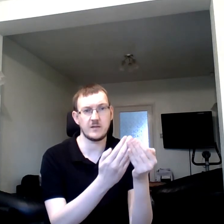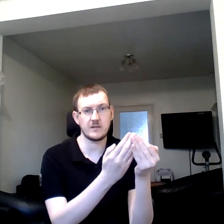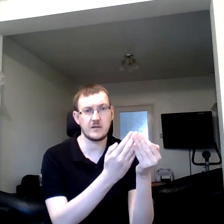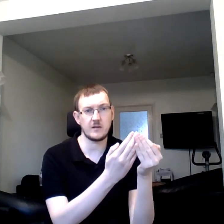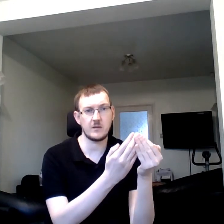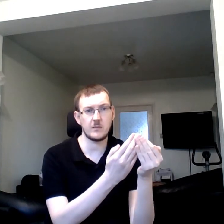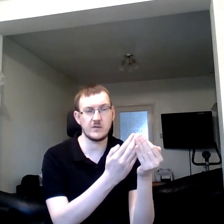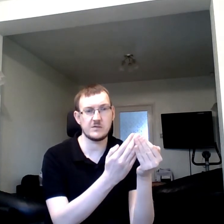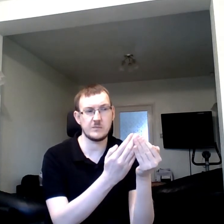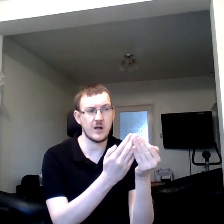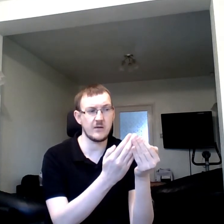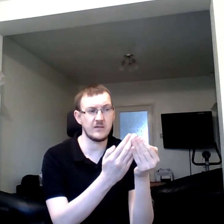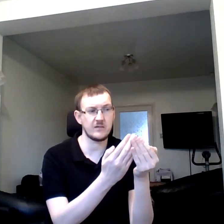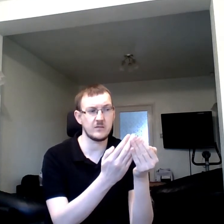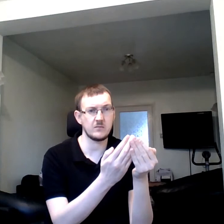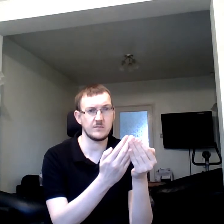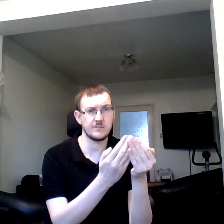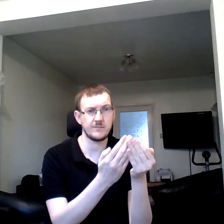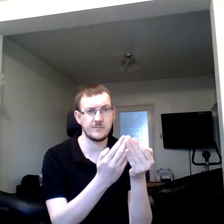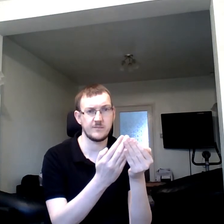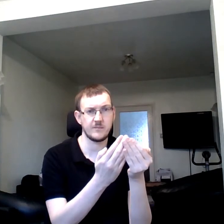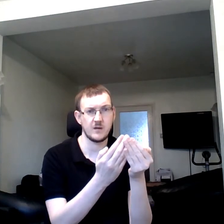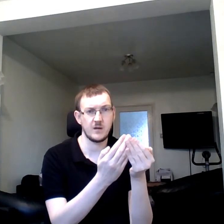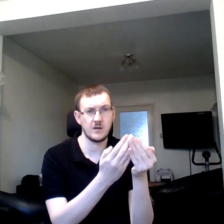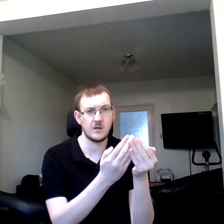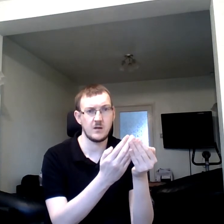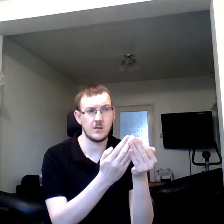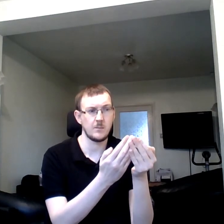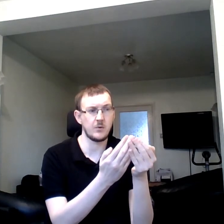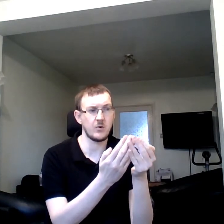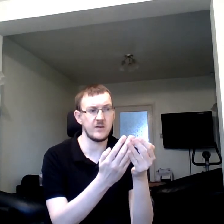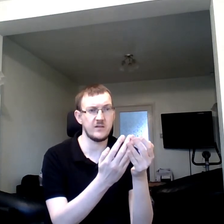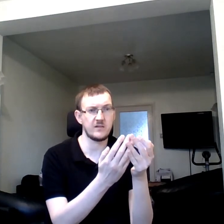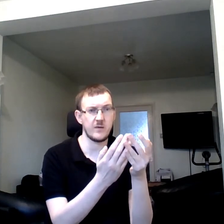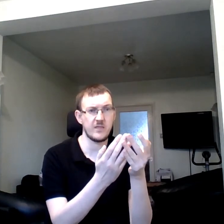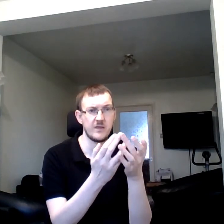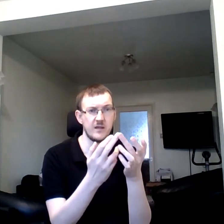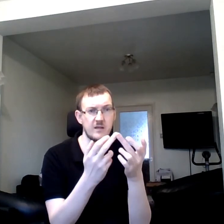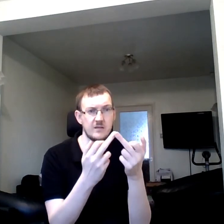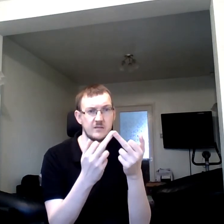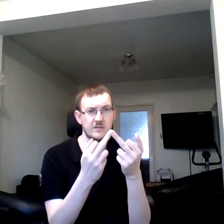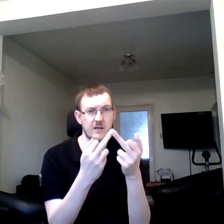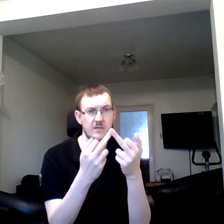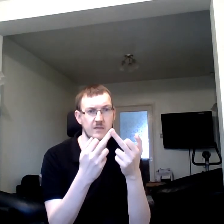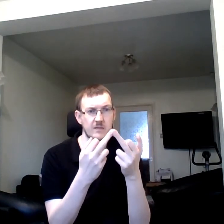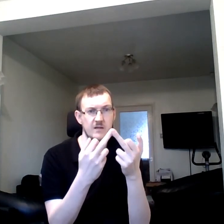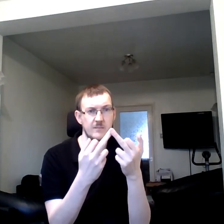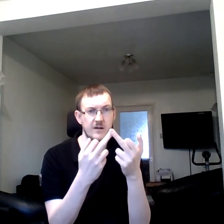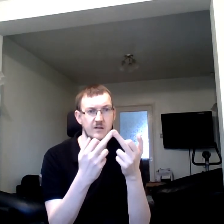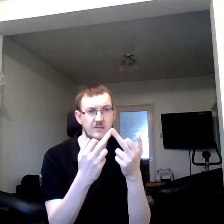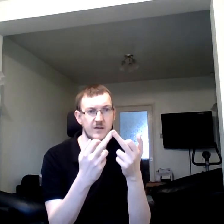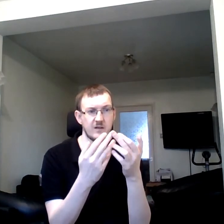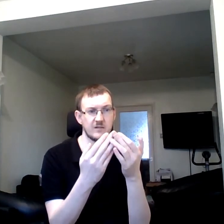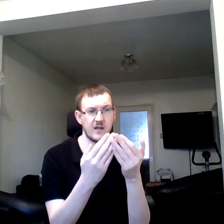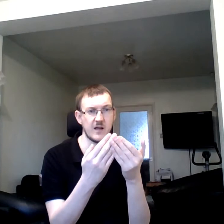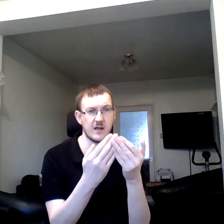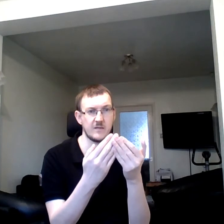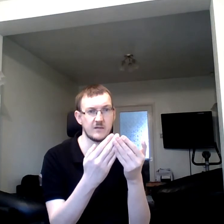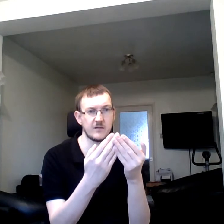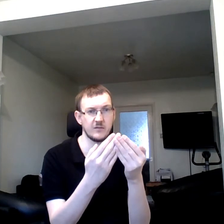we're going to use the with the sign. middle fingers here which are